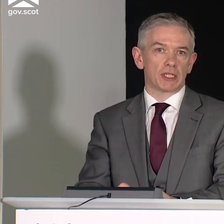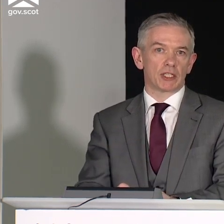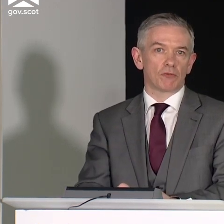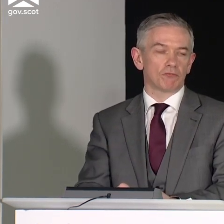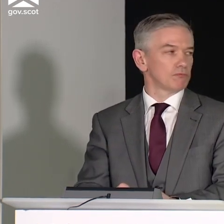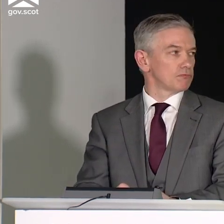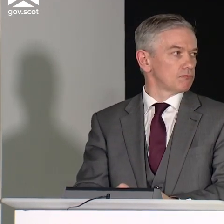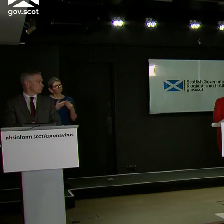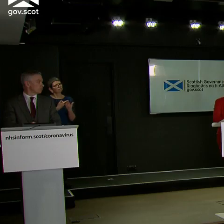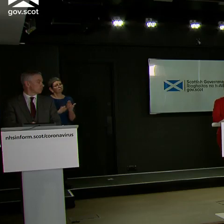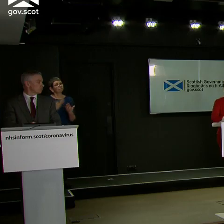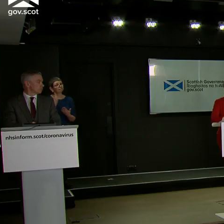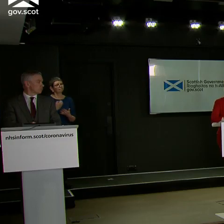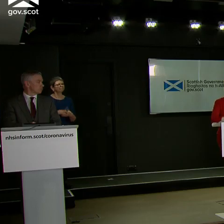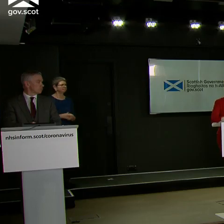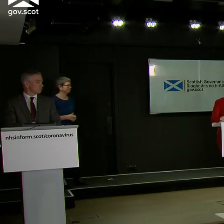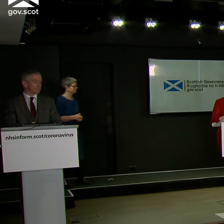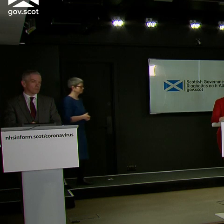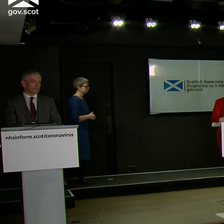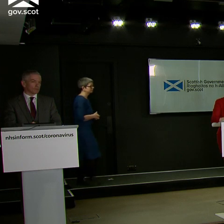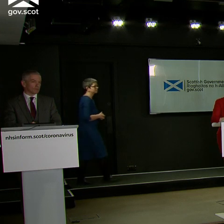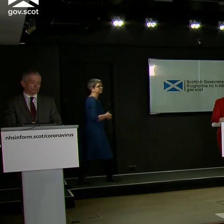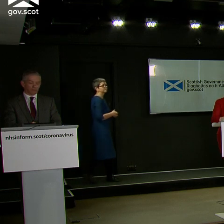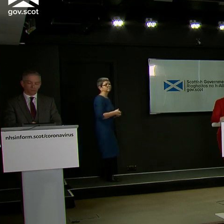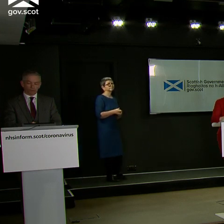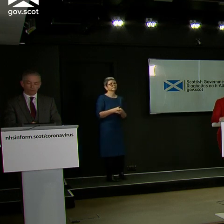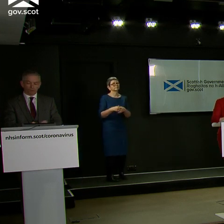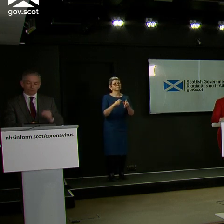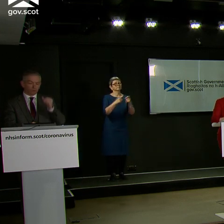is in place now. Thank you. Christine Lavelle from Sun.